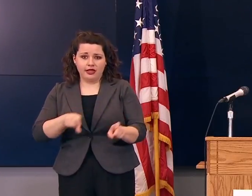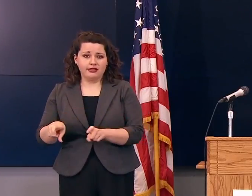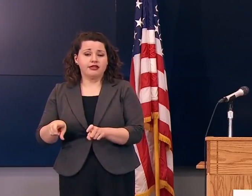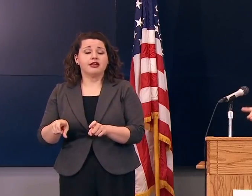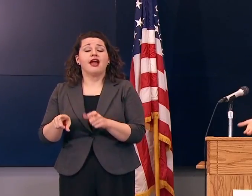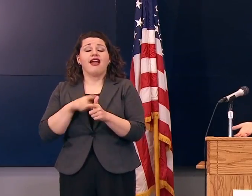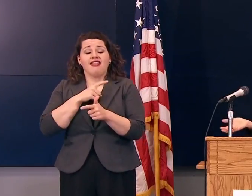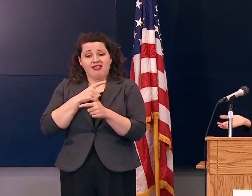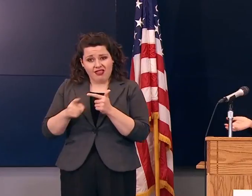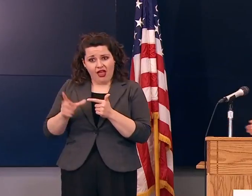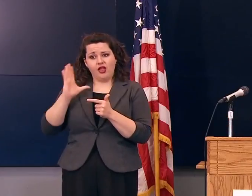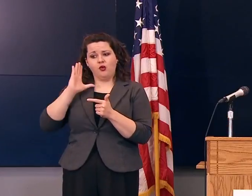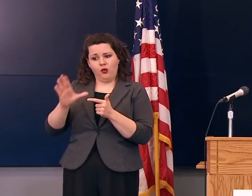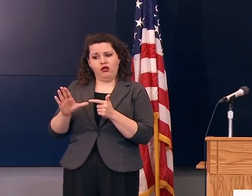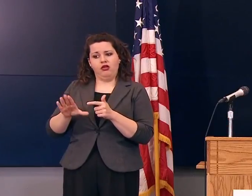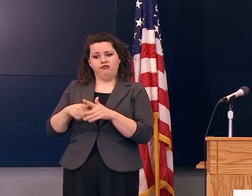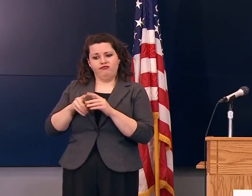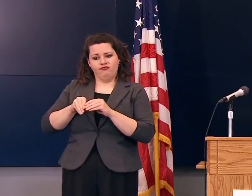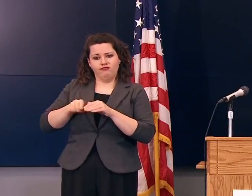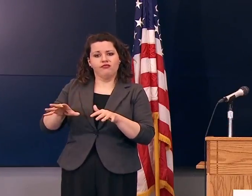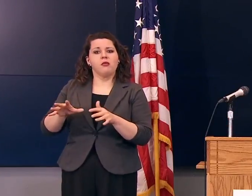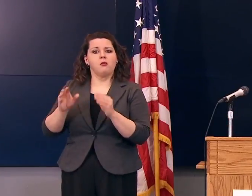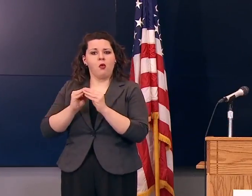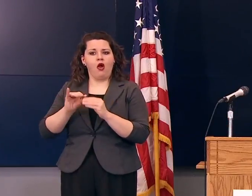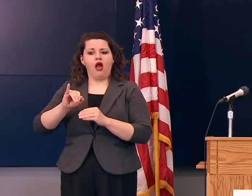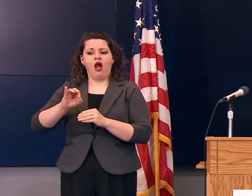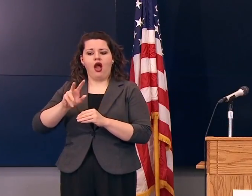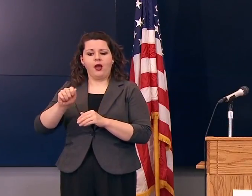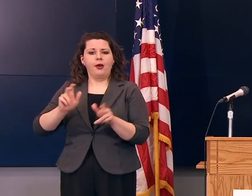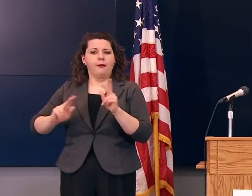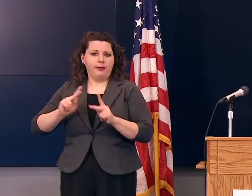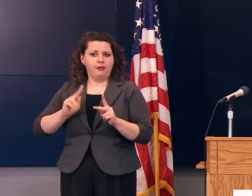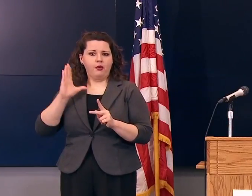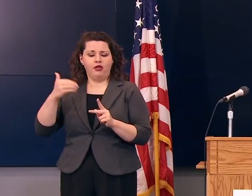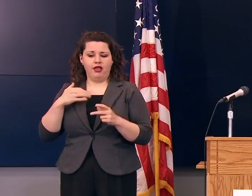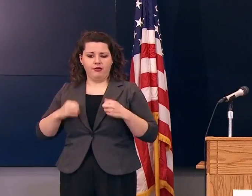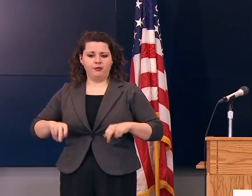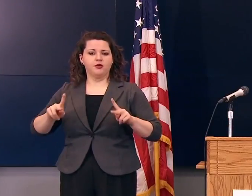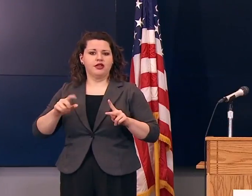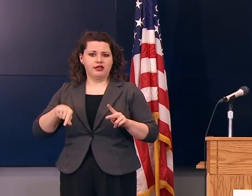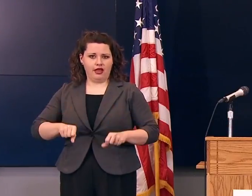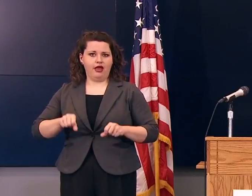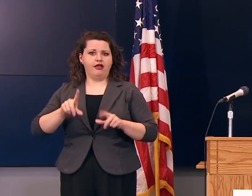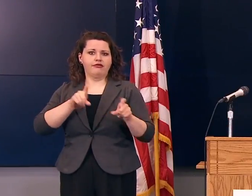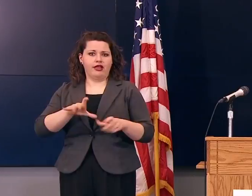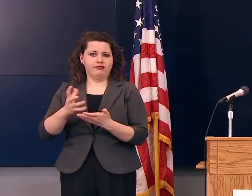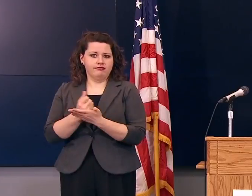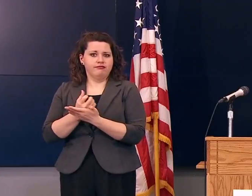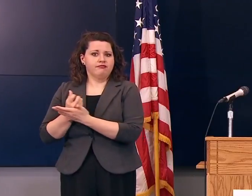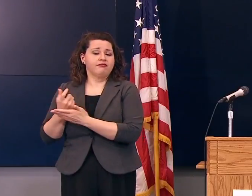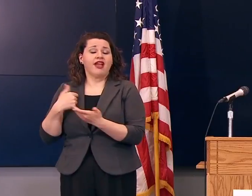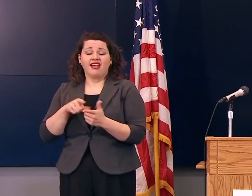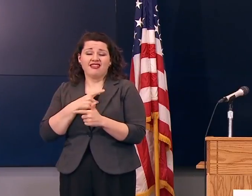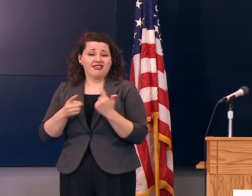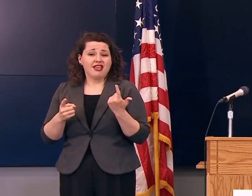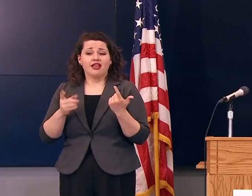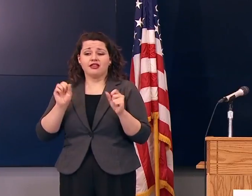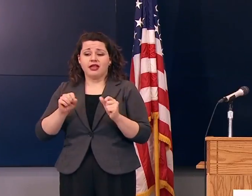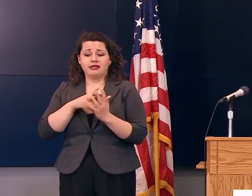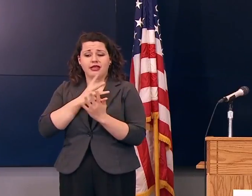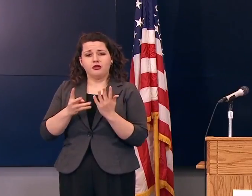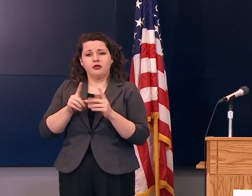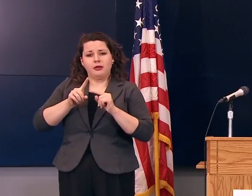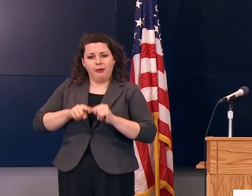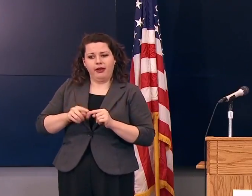and then we're going to roll that out so that more Iowans will have the opportunity to take the test and then we can continue to schedule based on the amount